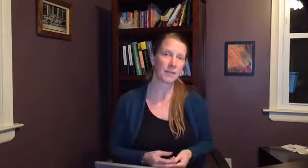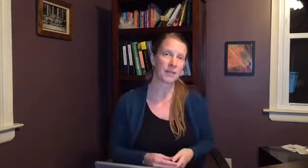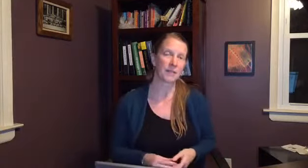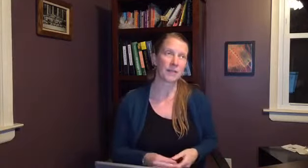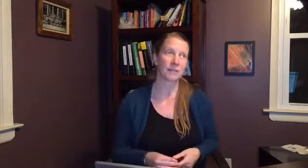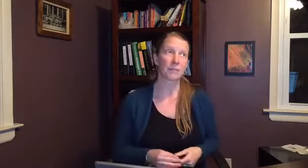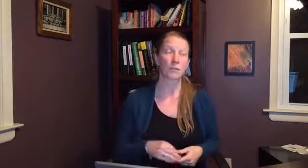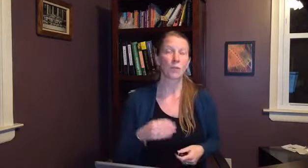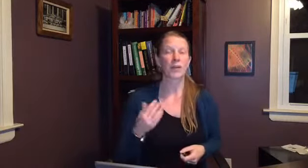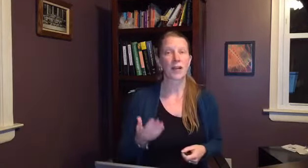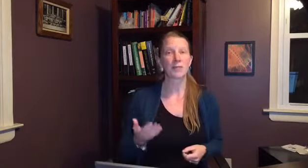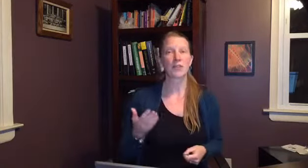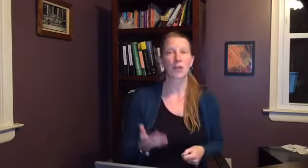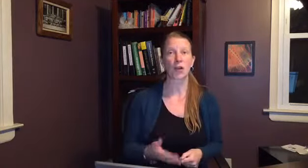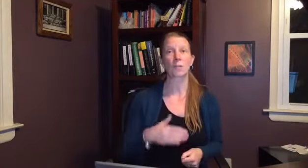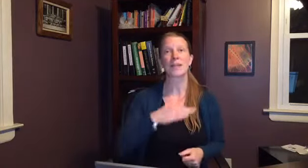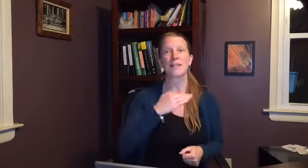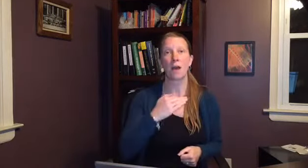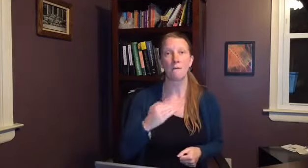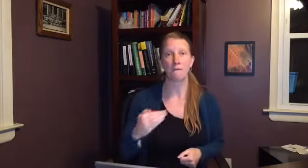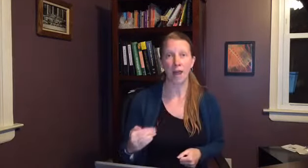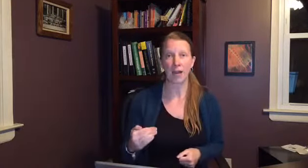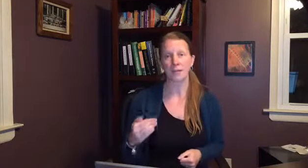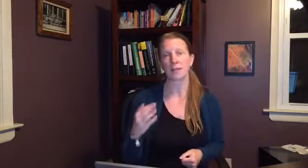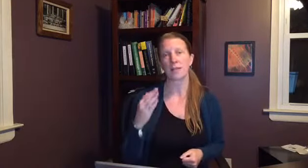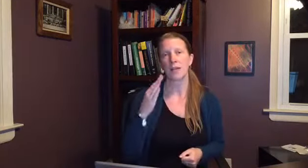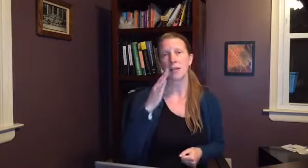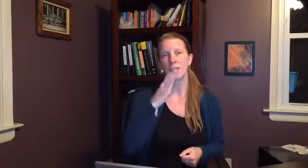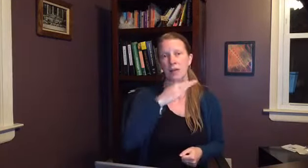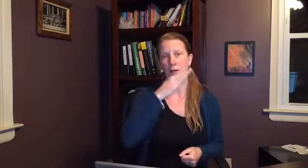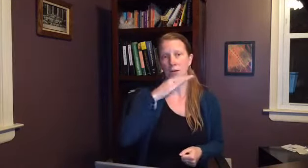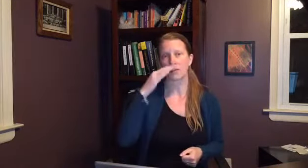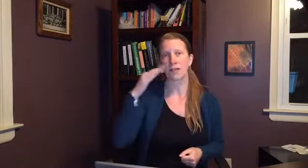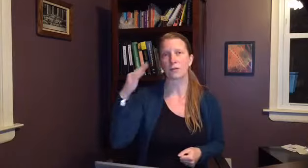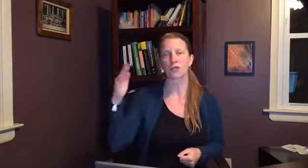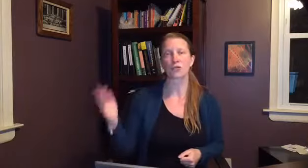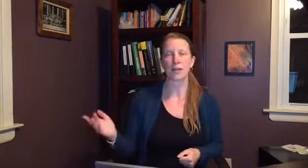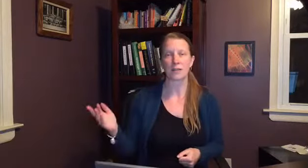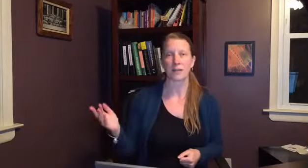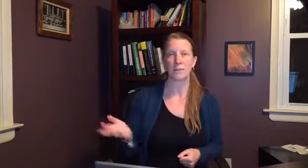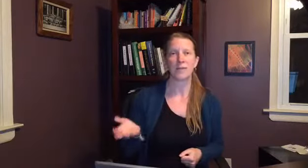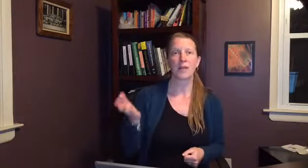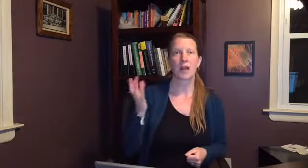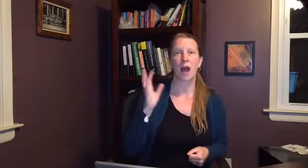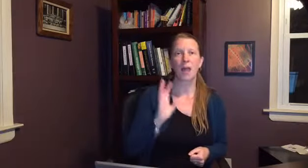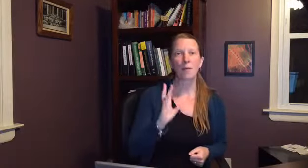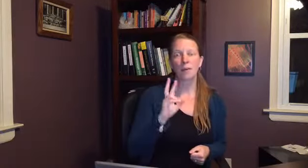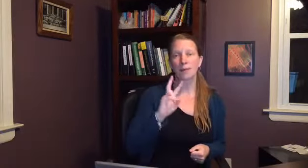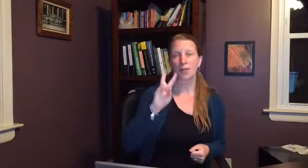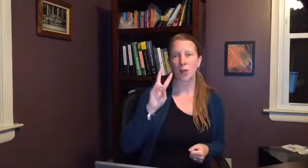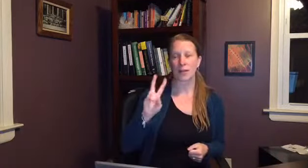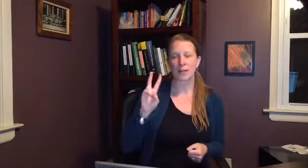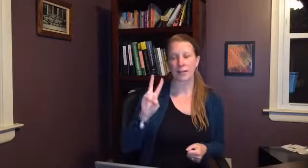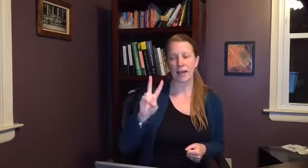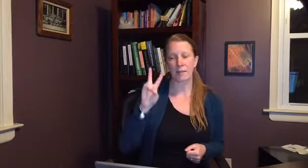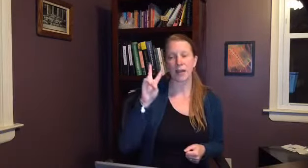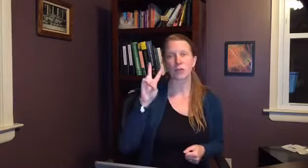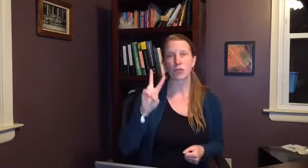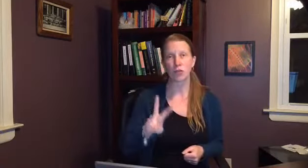when it comes to the herpes virus there are several strains of it I'm only going to be talking tonight about two